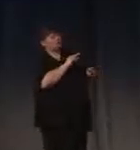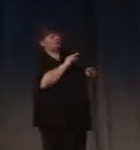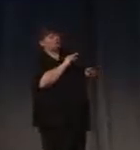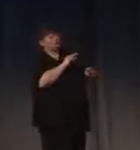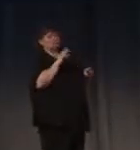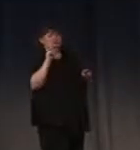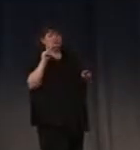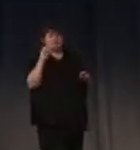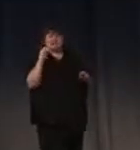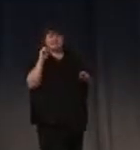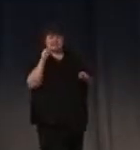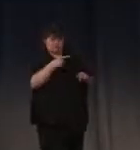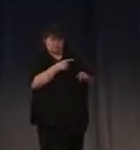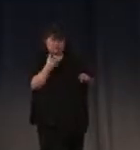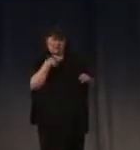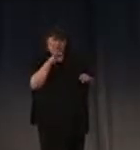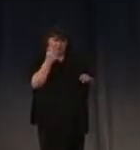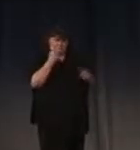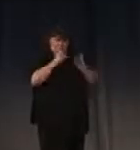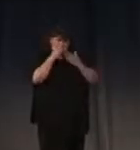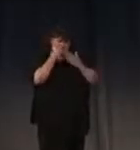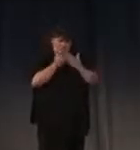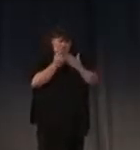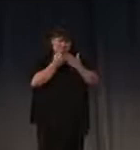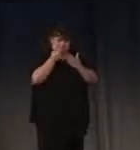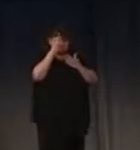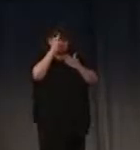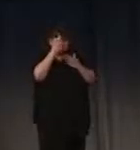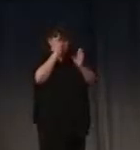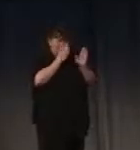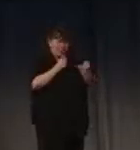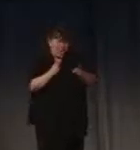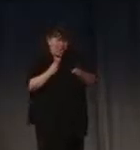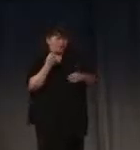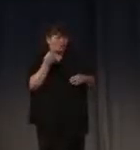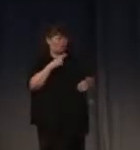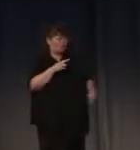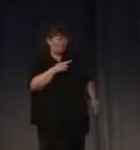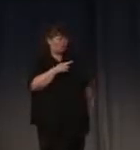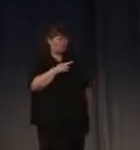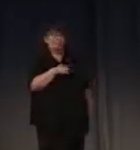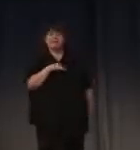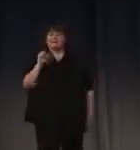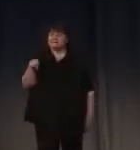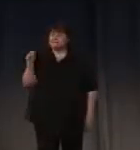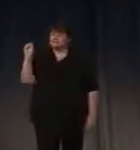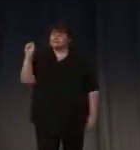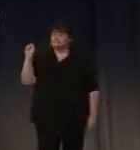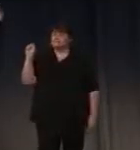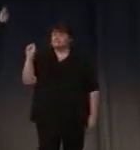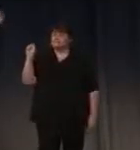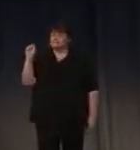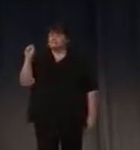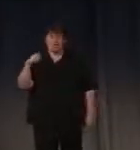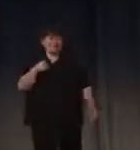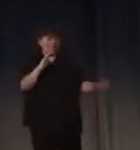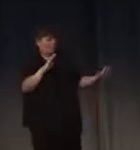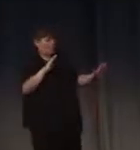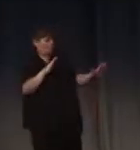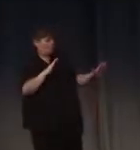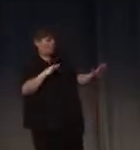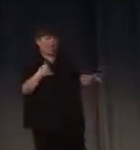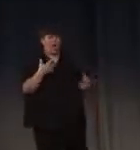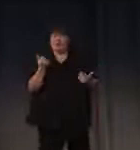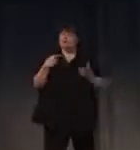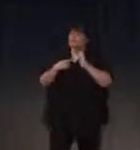you had, if you have other projects in the works, or if you thought about, well, honest question. I'd love